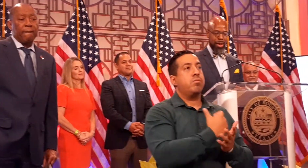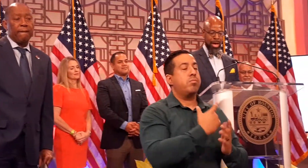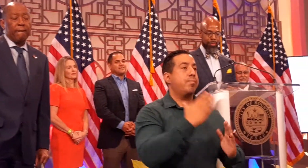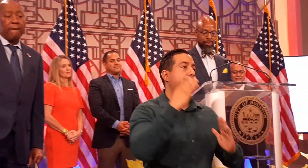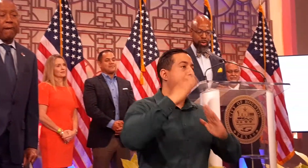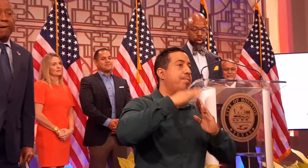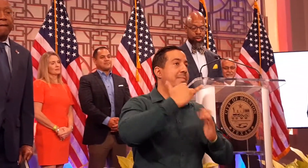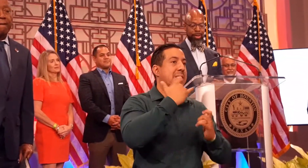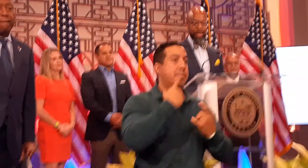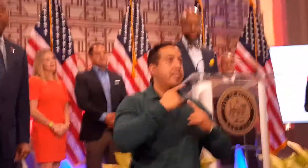debut album, Mercury Lane. multi-platinum